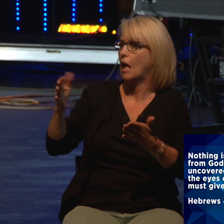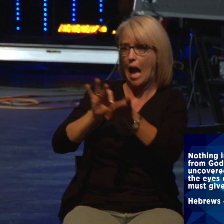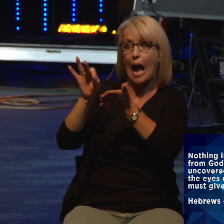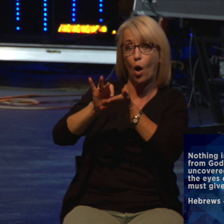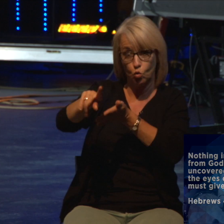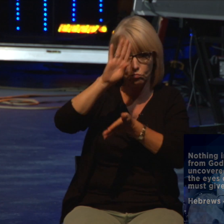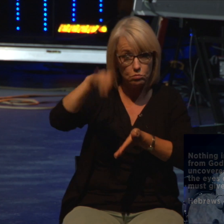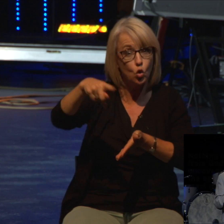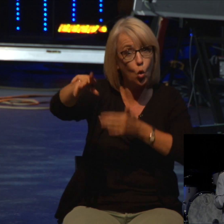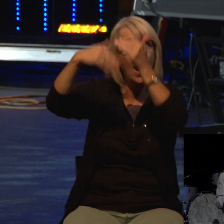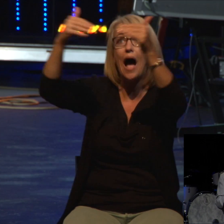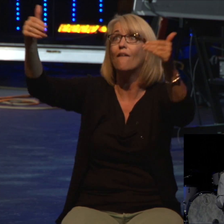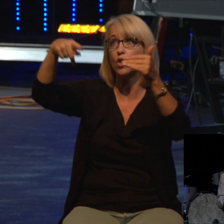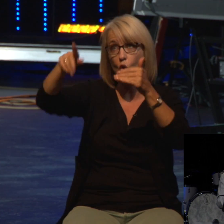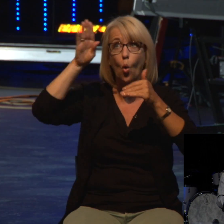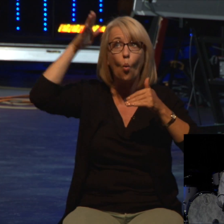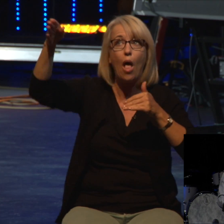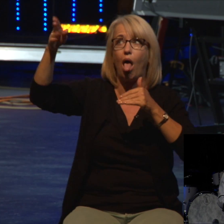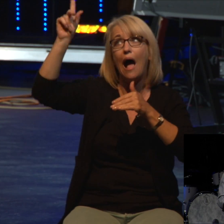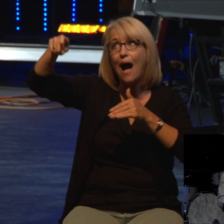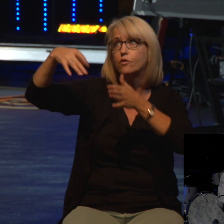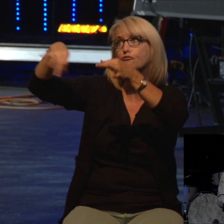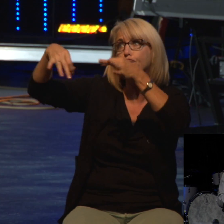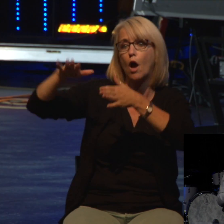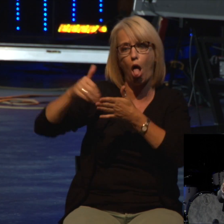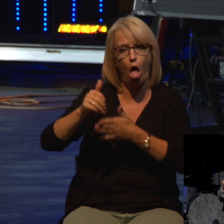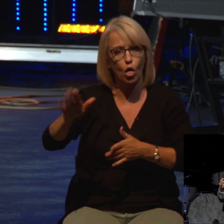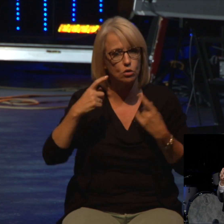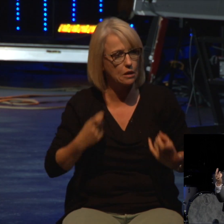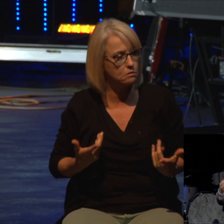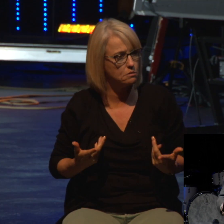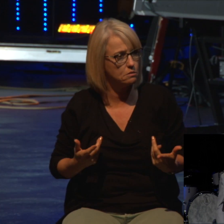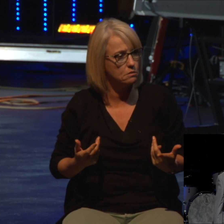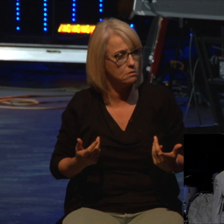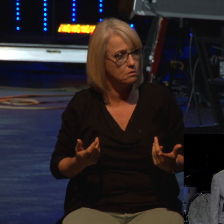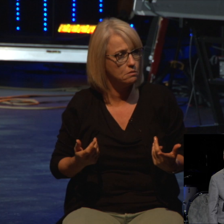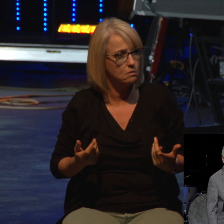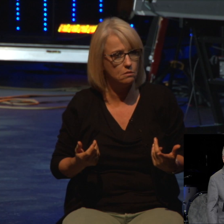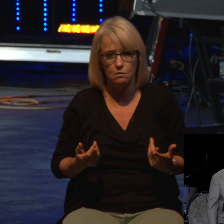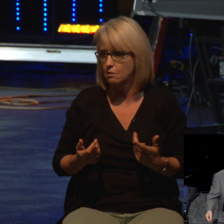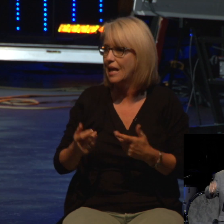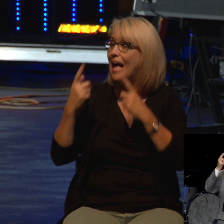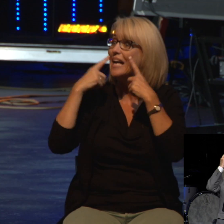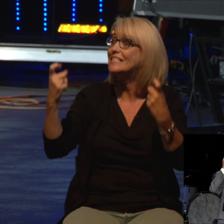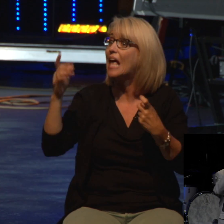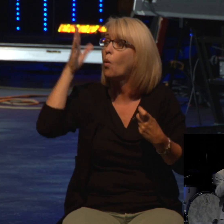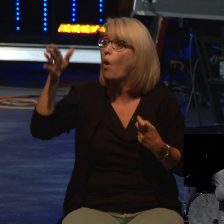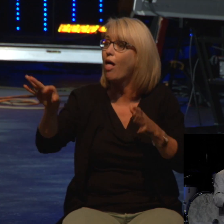will have to give an account. Listen, sin finds you out in three areas. It's going to find you out in